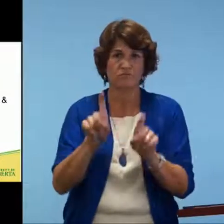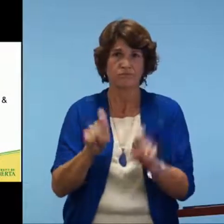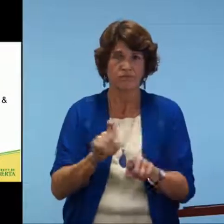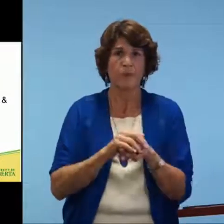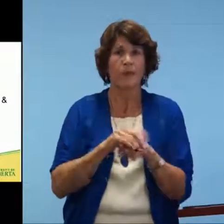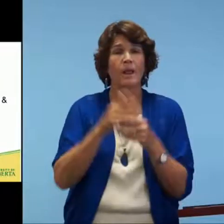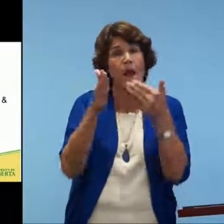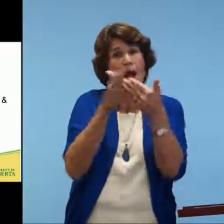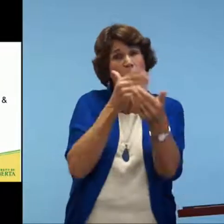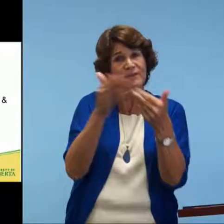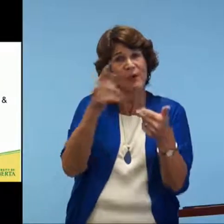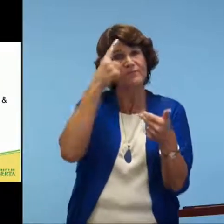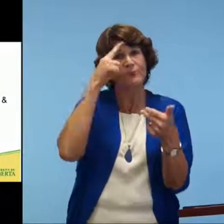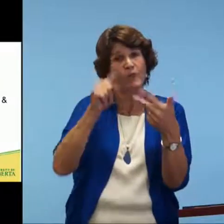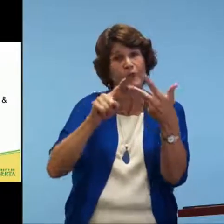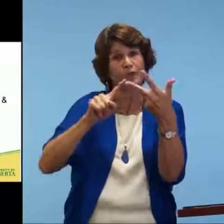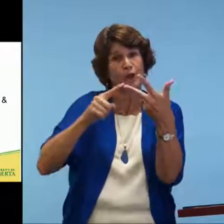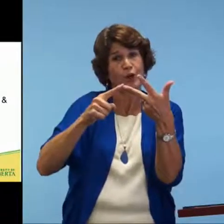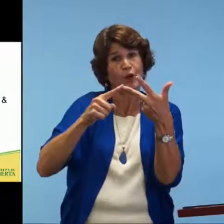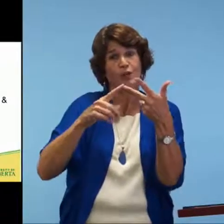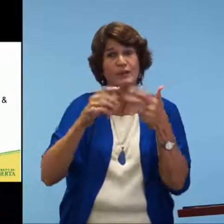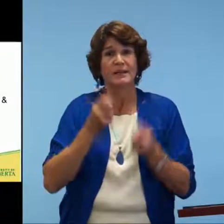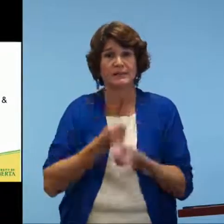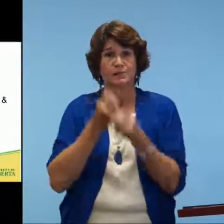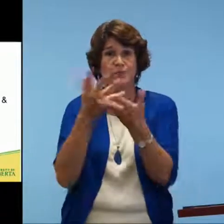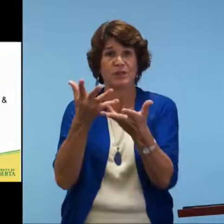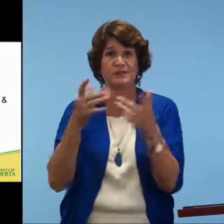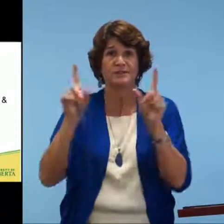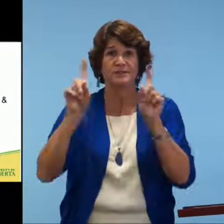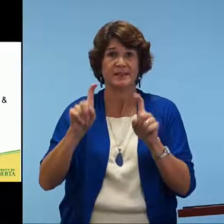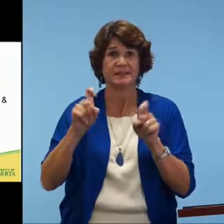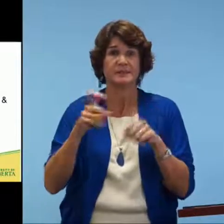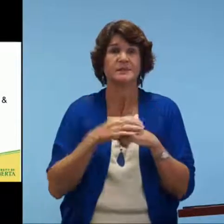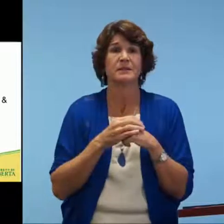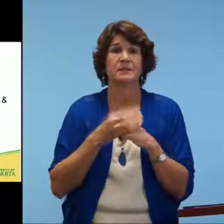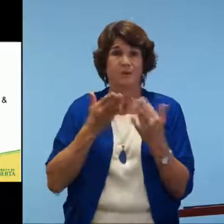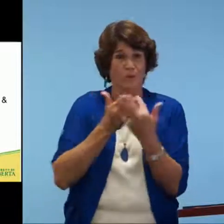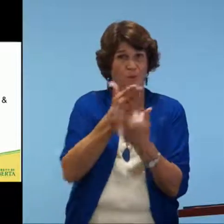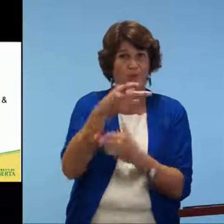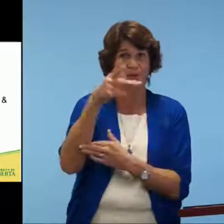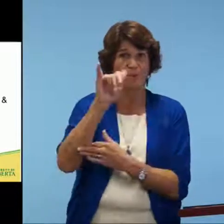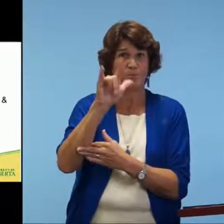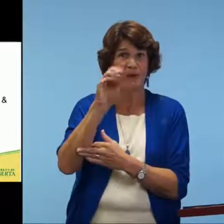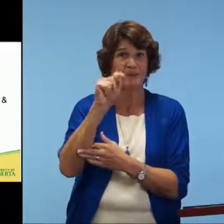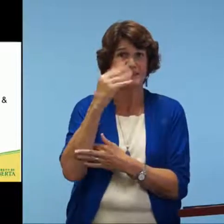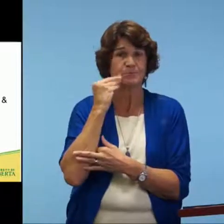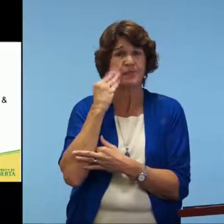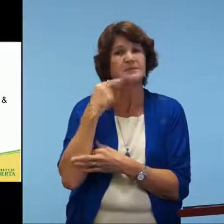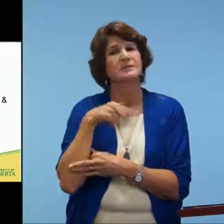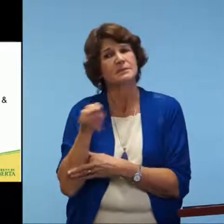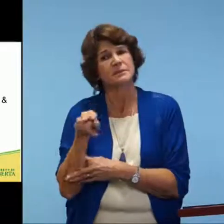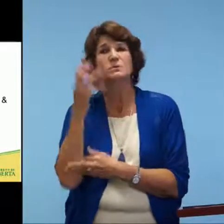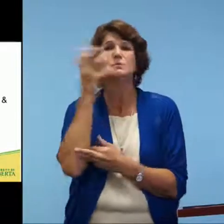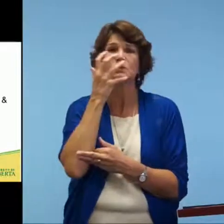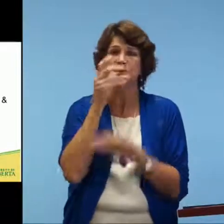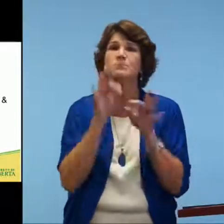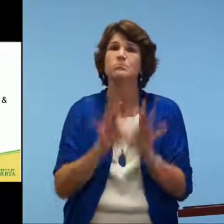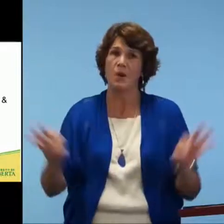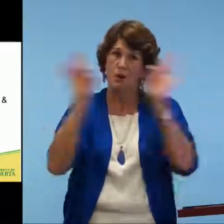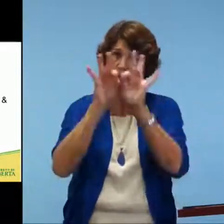certainly administer that test. However, for the third one, the expressive test, through the piloting experience, I'd